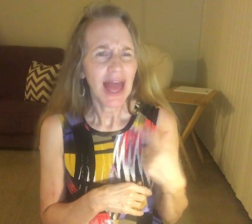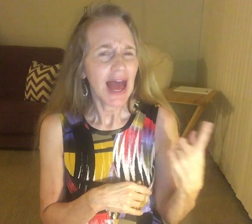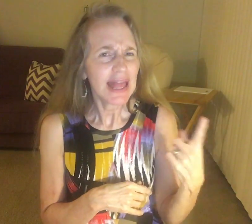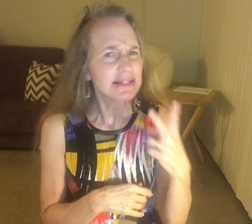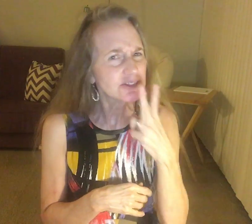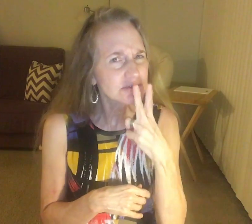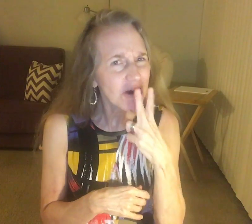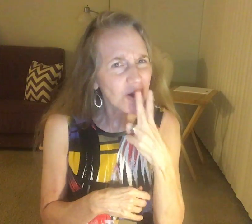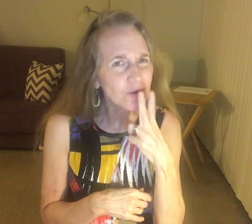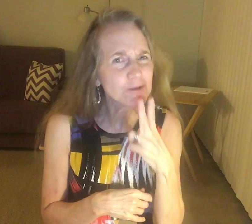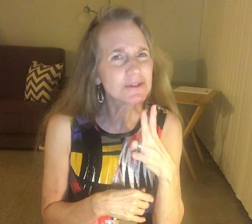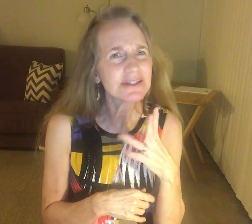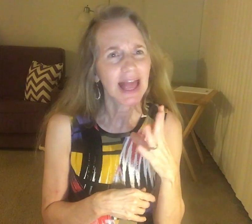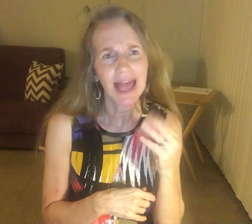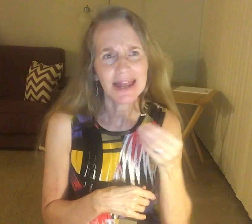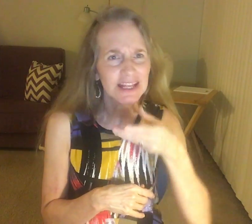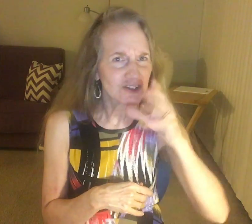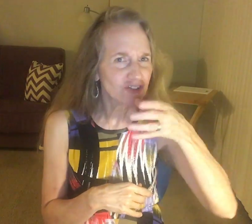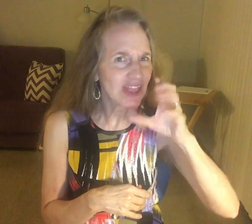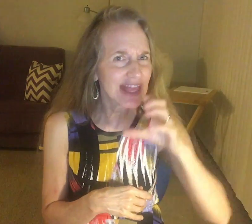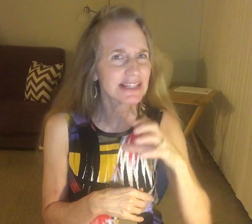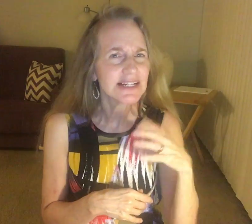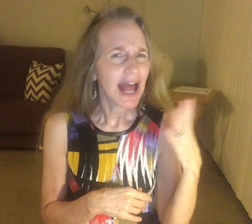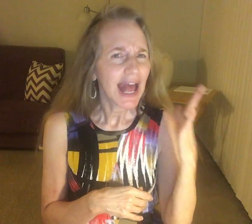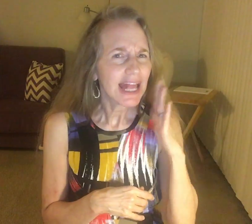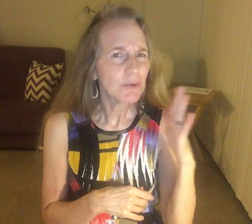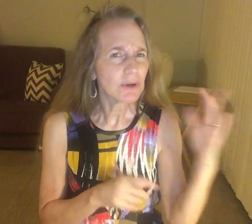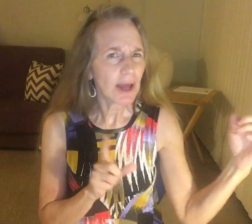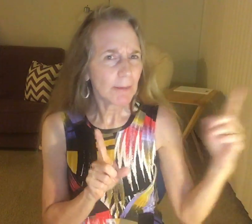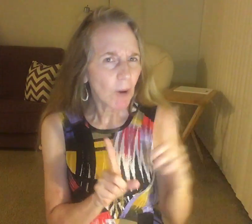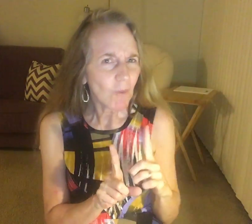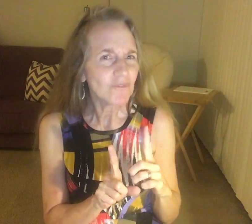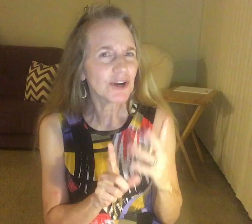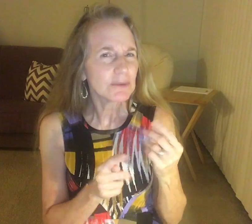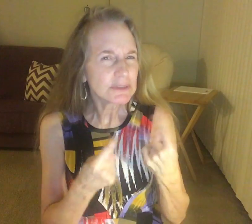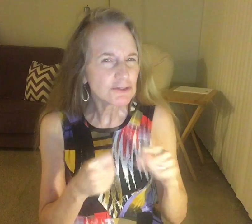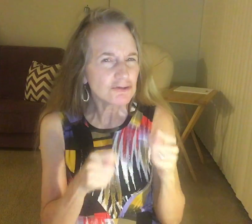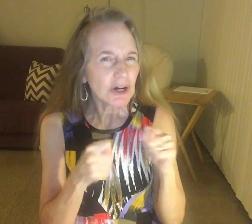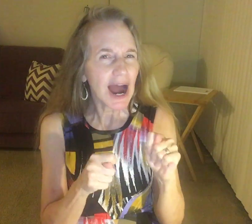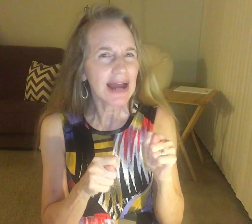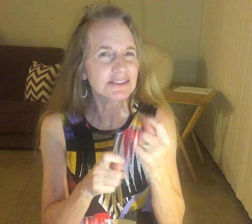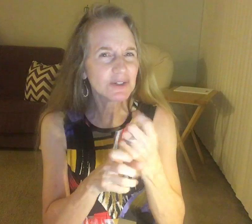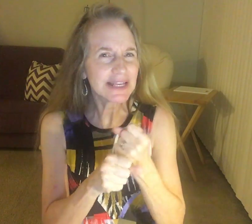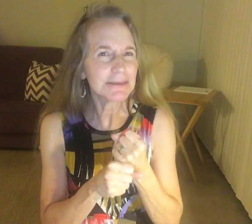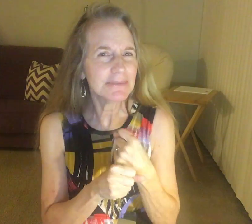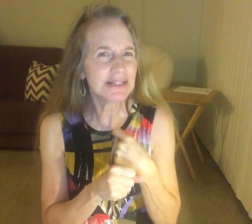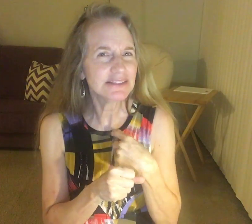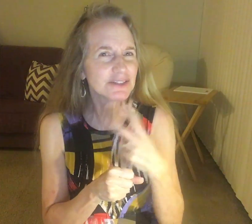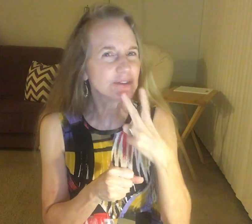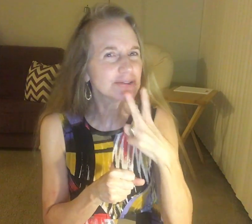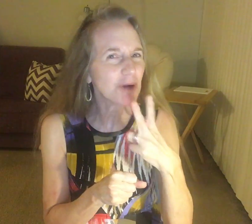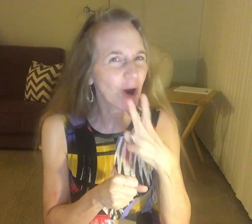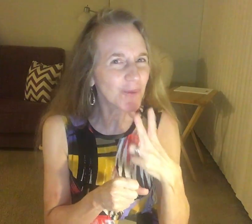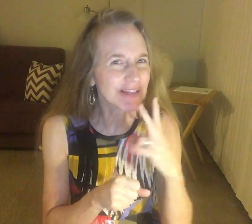He smoked, and he chewed. He would come over. He would try to get me to smoke.